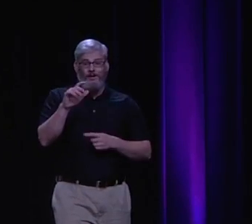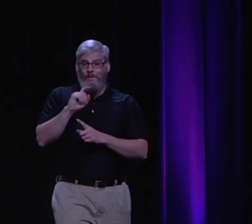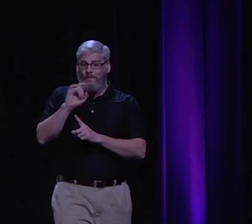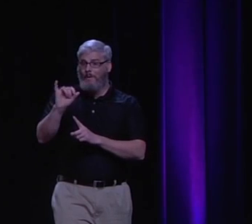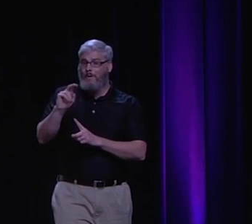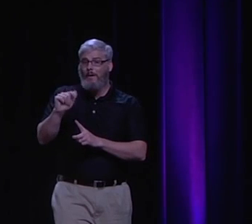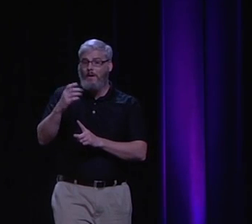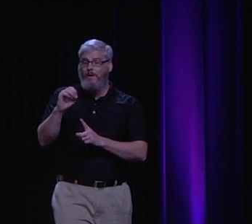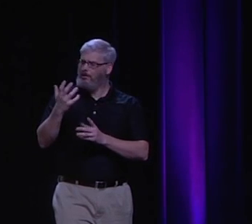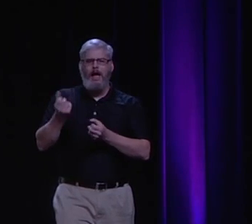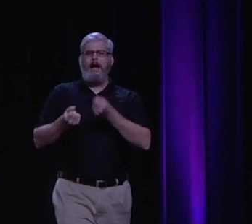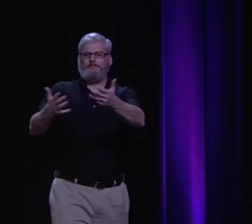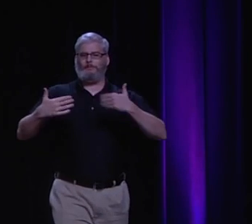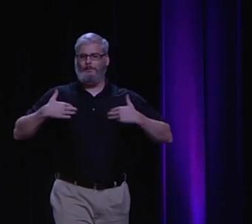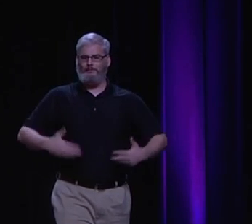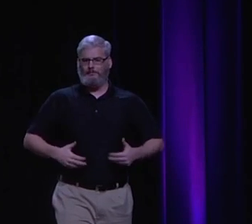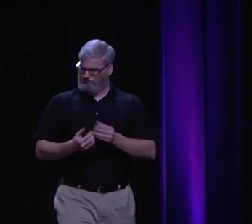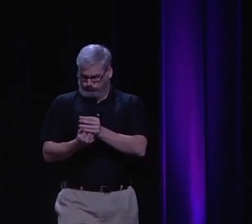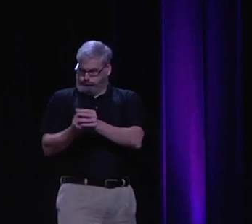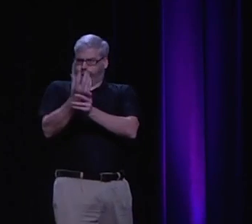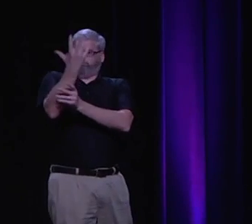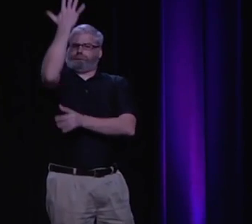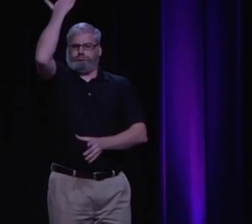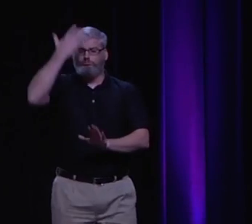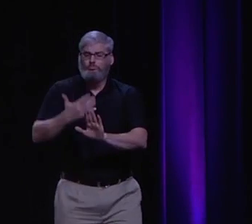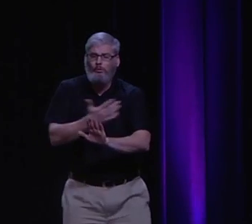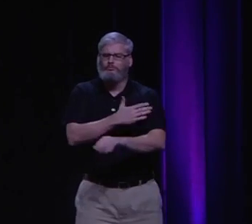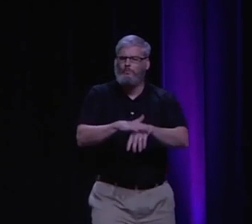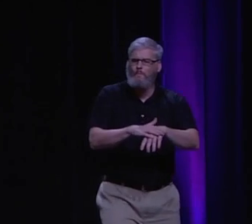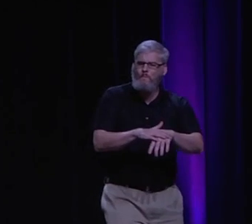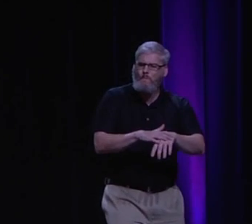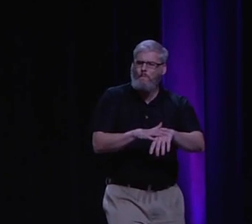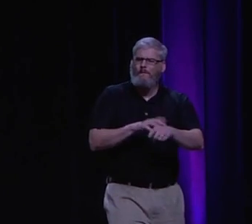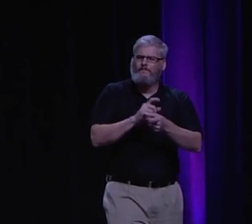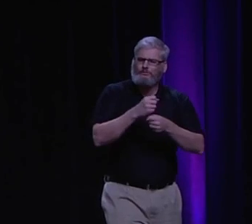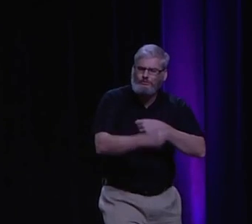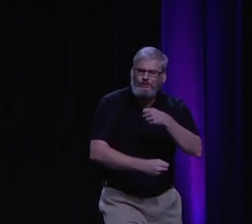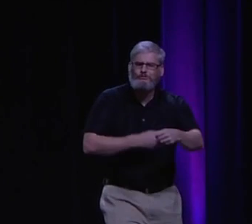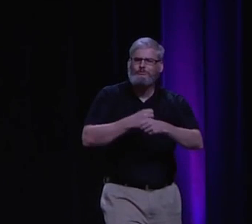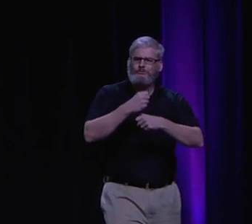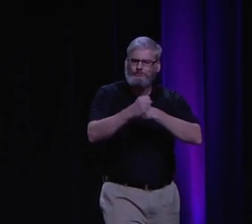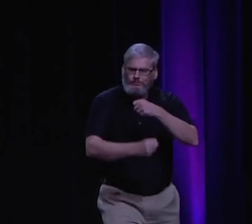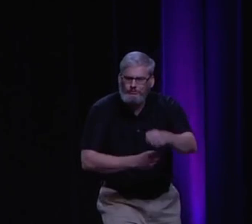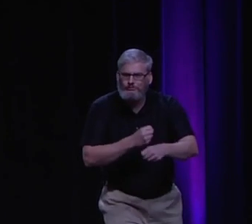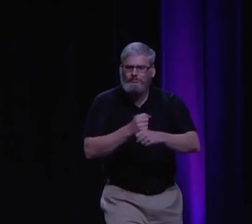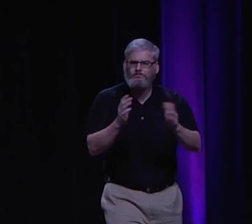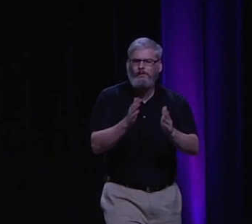were able to develop a plow and improve farming. And out of this technological development, humans